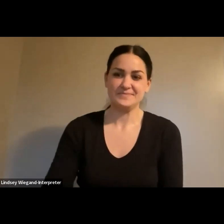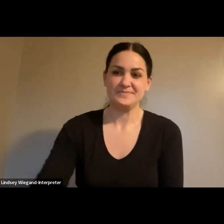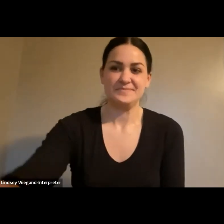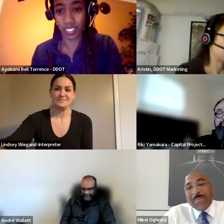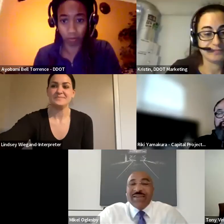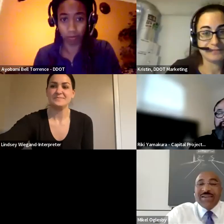Bye.